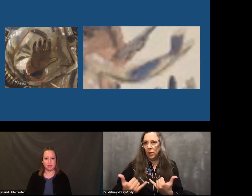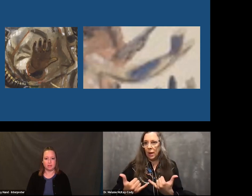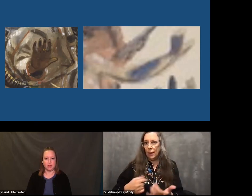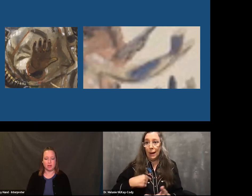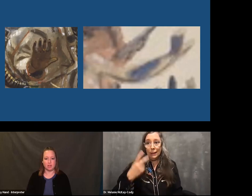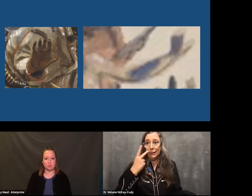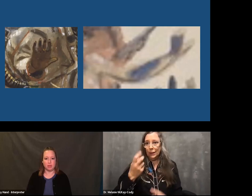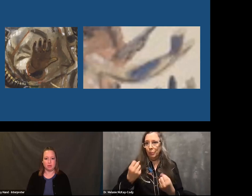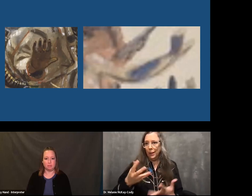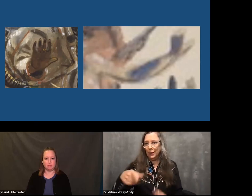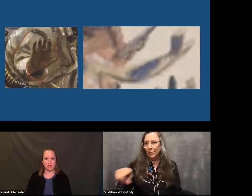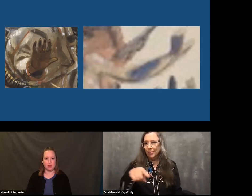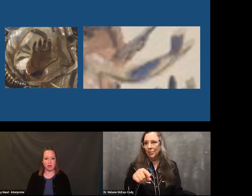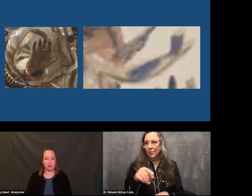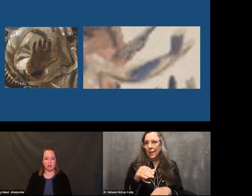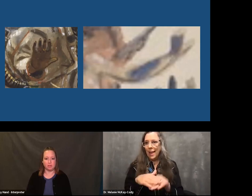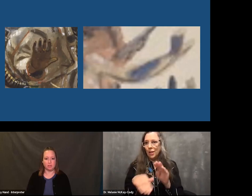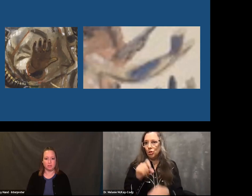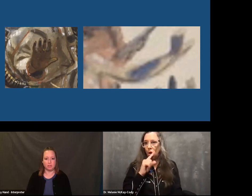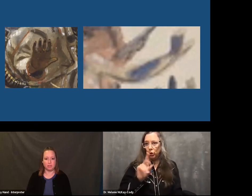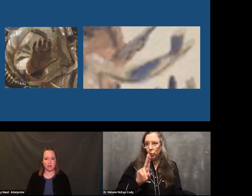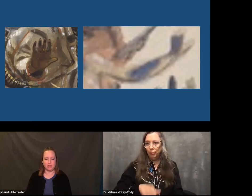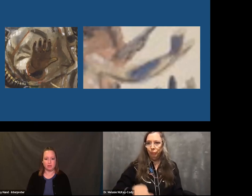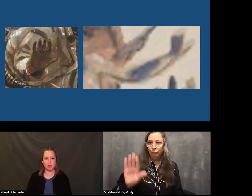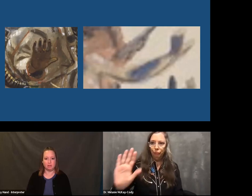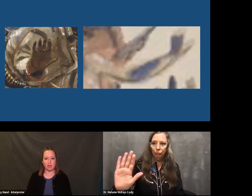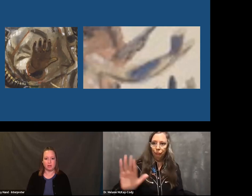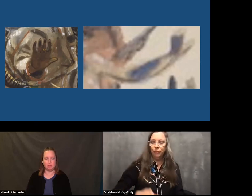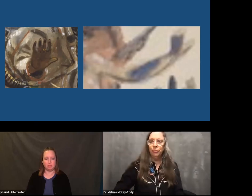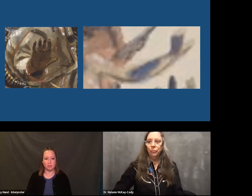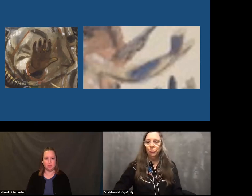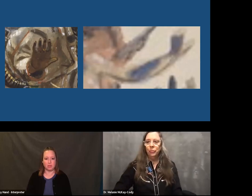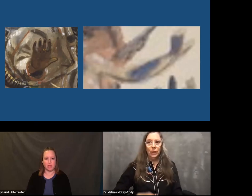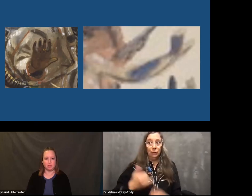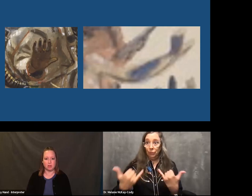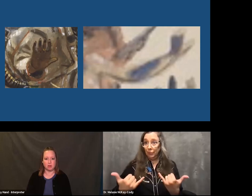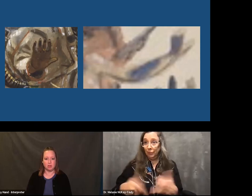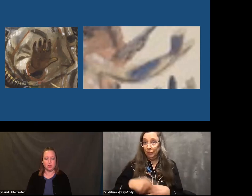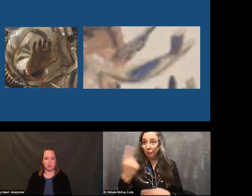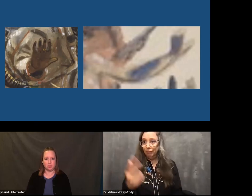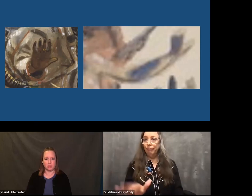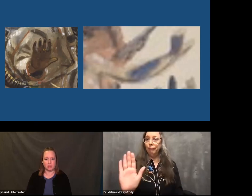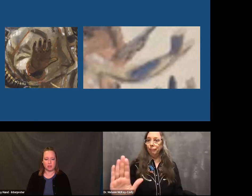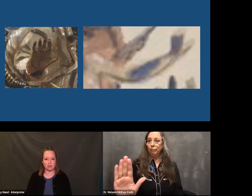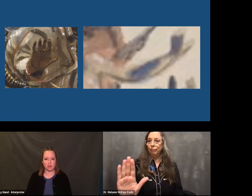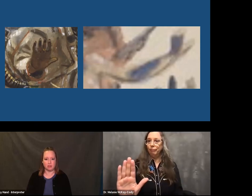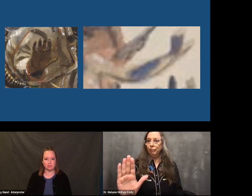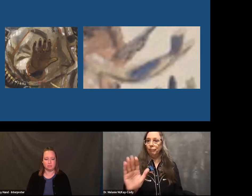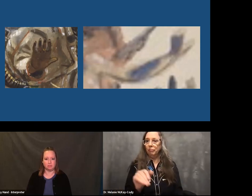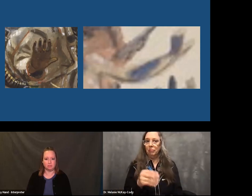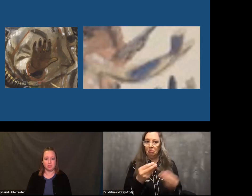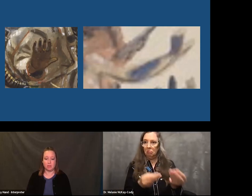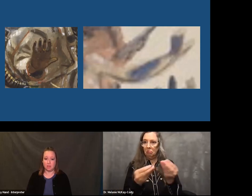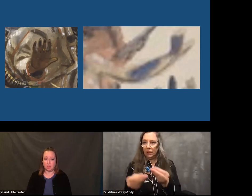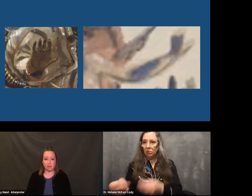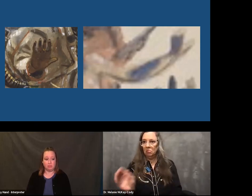That sign has been carried on until today. There are a lot of people who use hand talk who sign that sign.